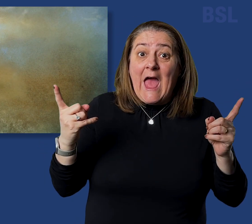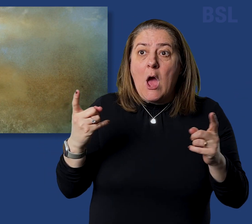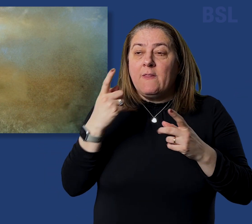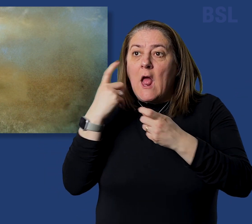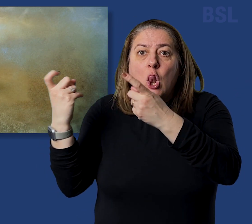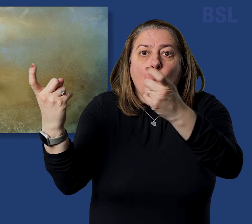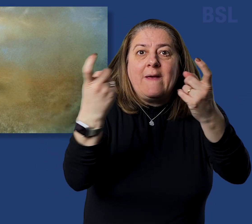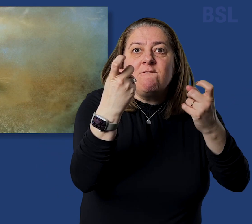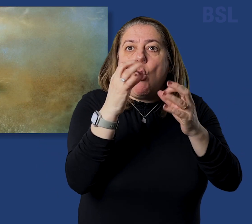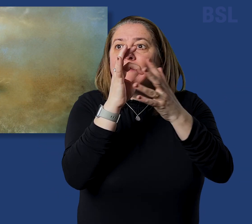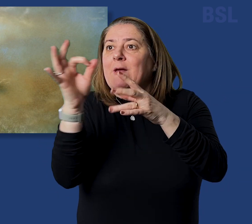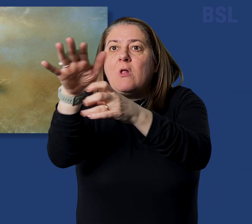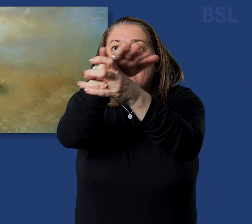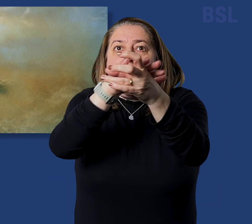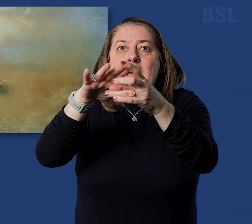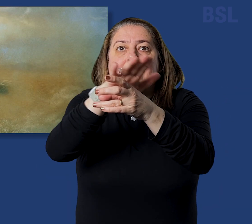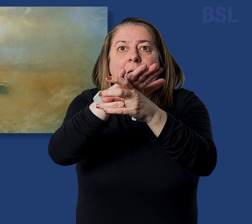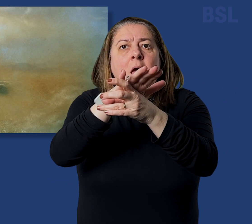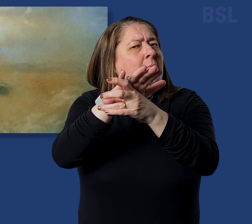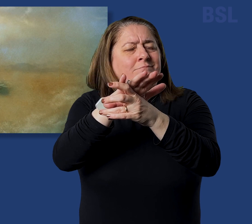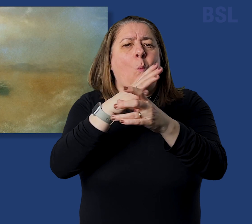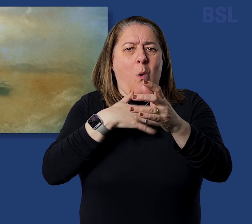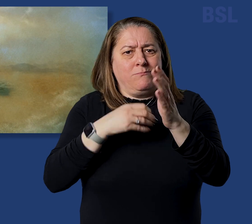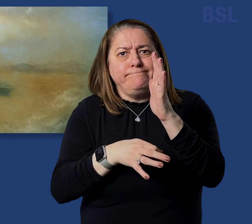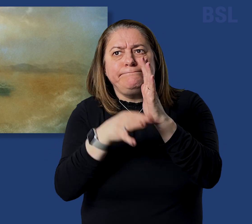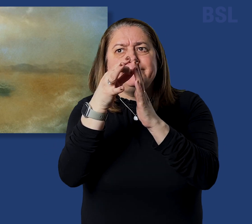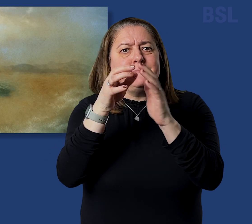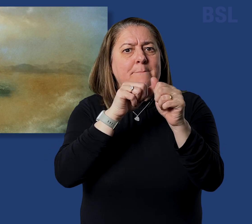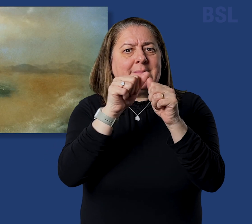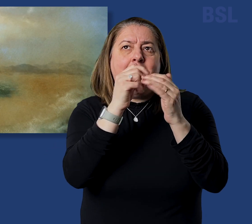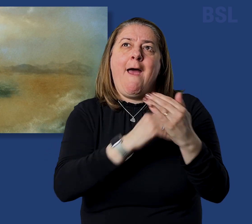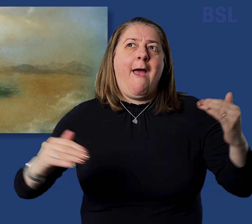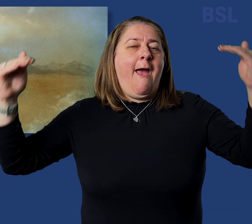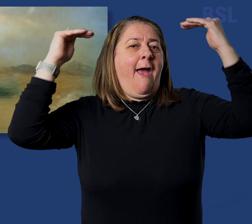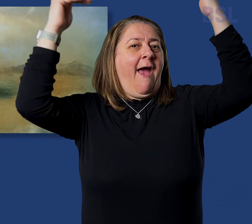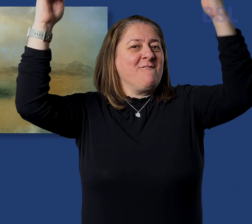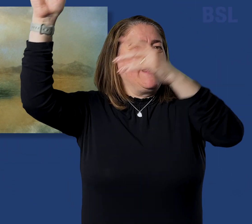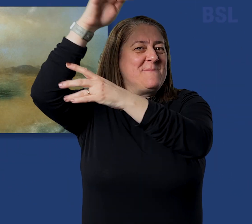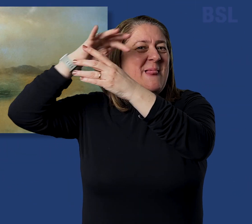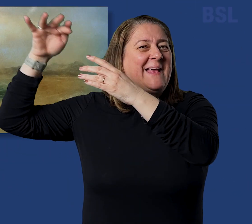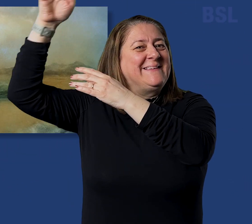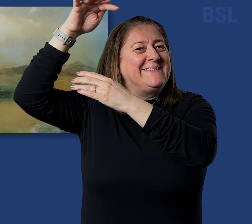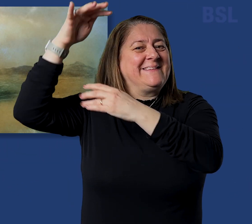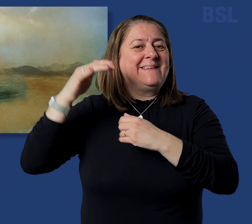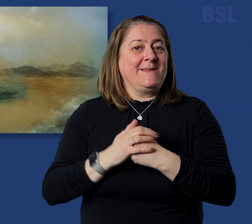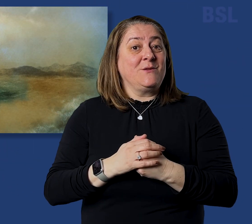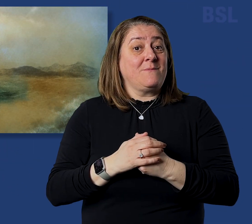they seek a country, but now they desire a better country, that is, an heavenly. Wherefore God